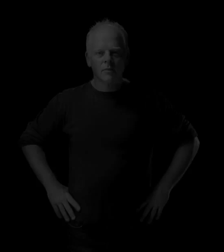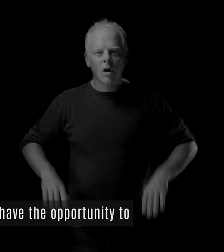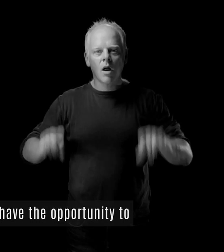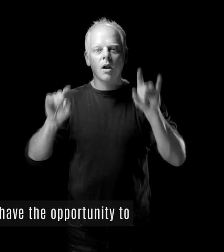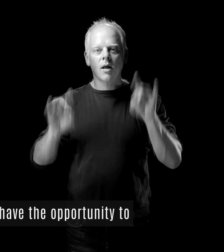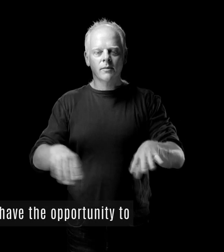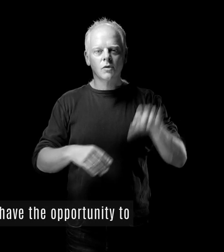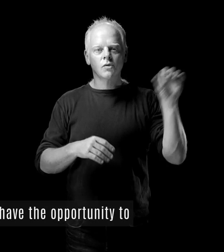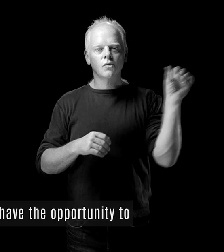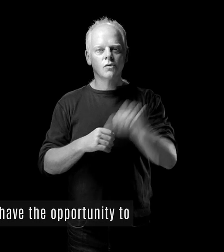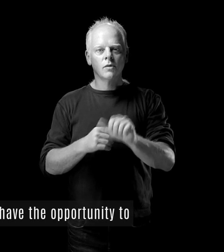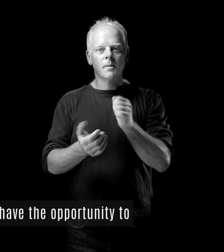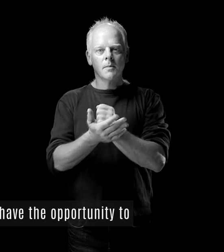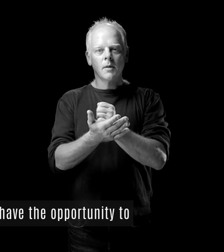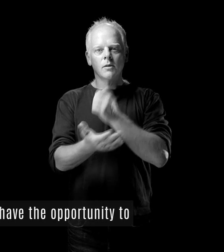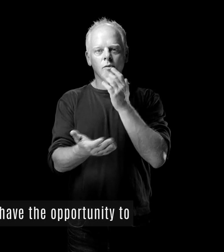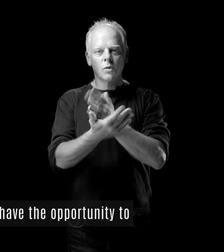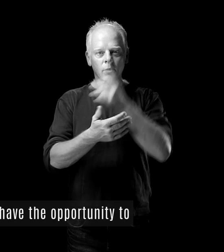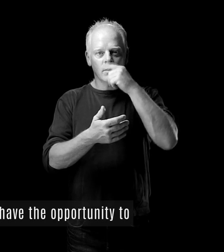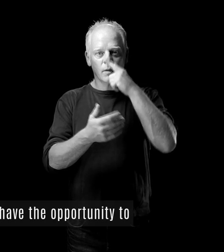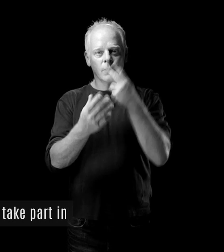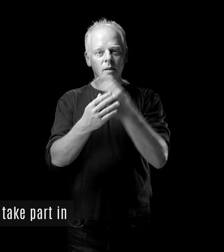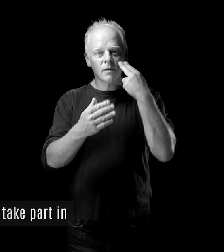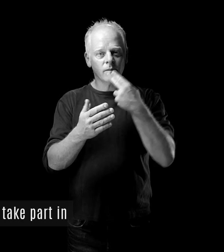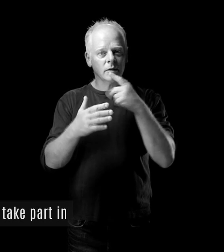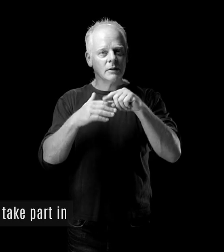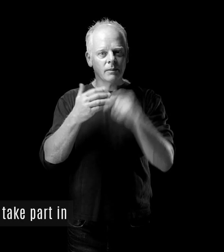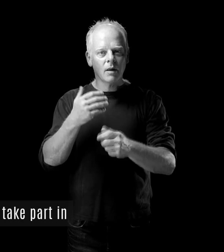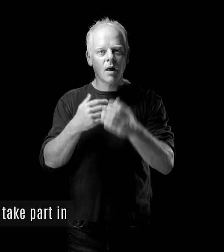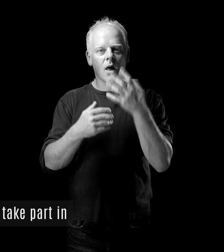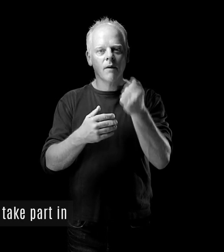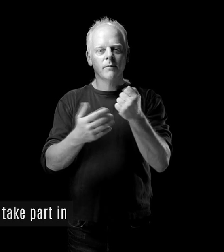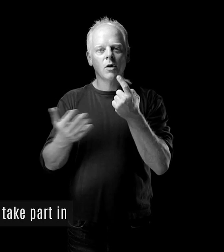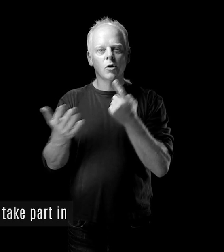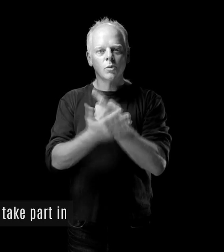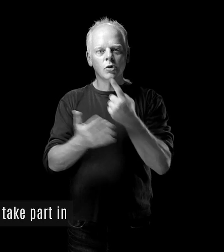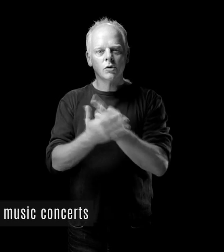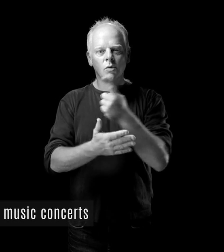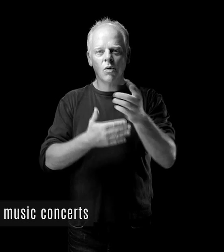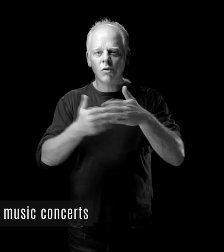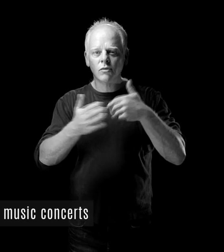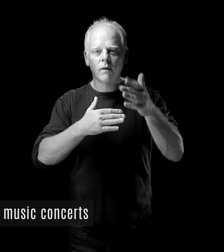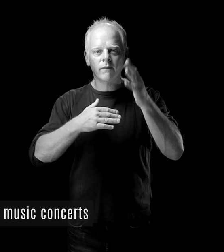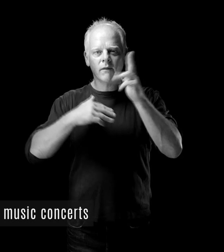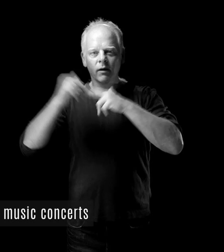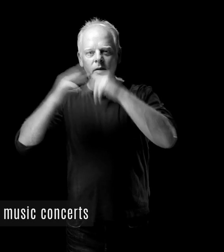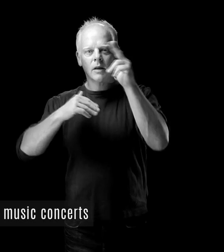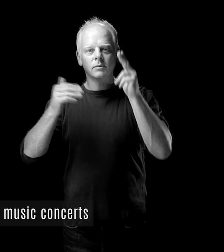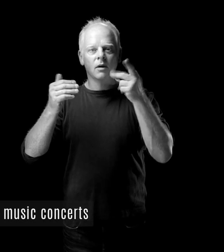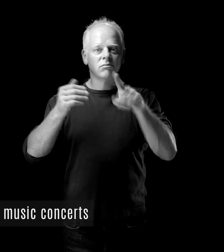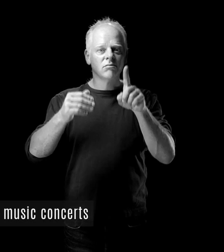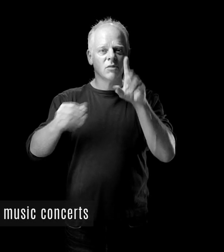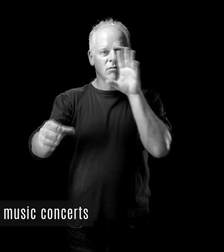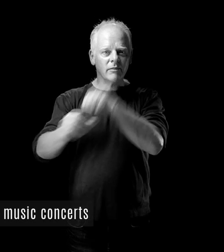Make sure people with disabilities have the opportunity to organise, develop and take part in sport, recreation